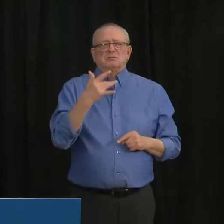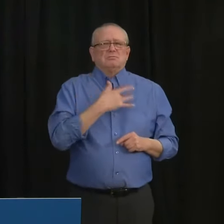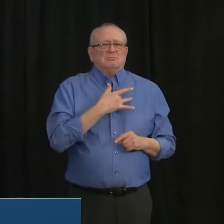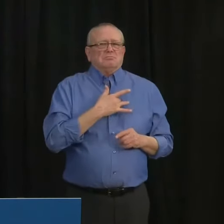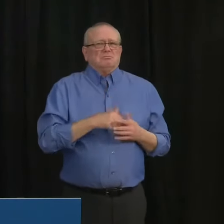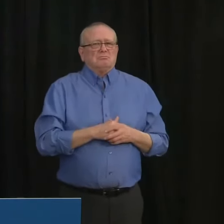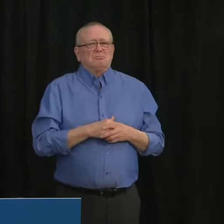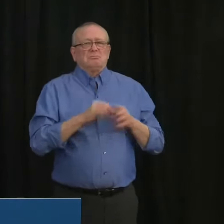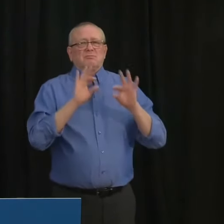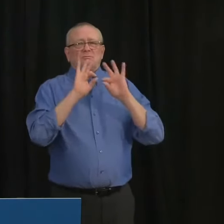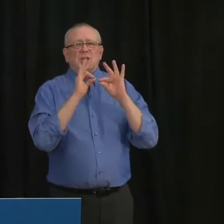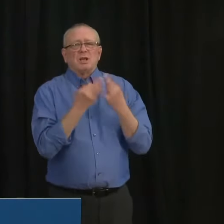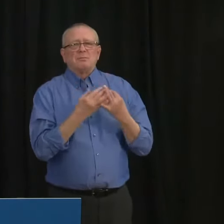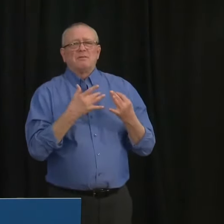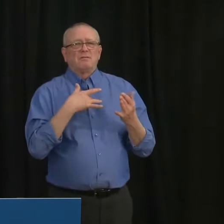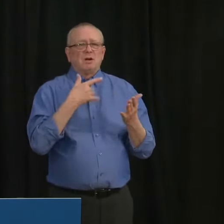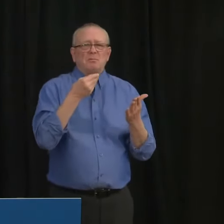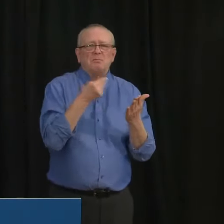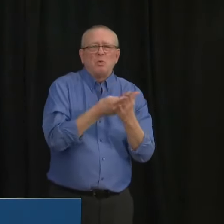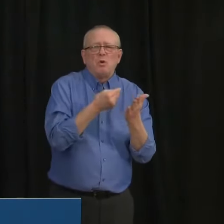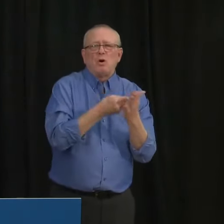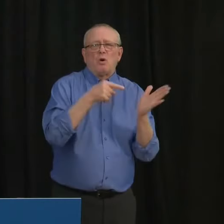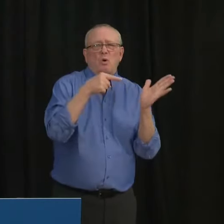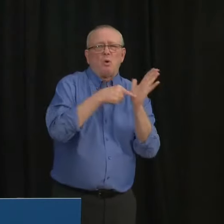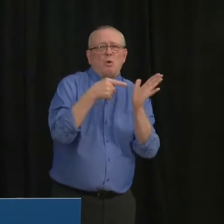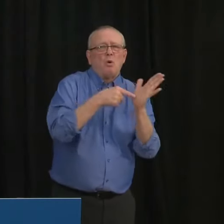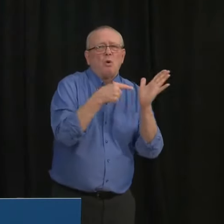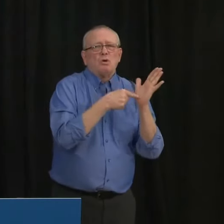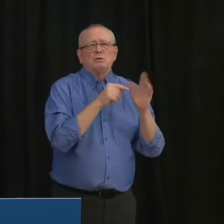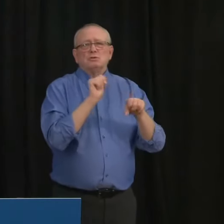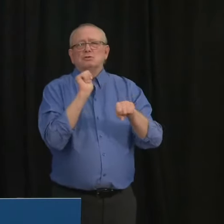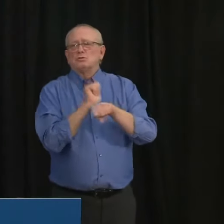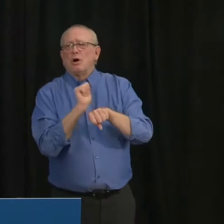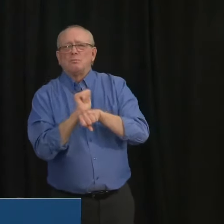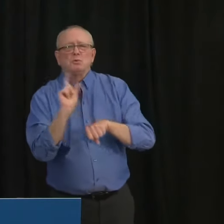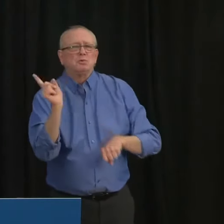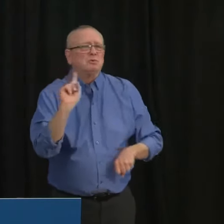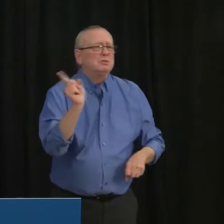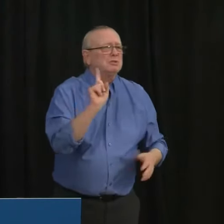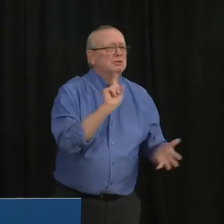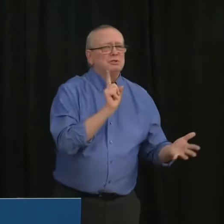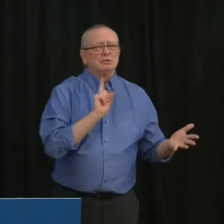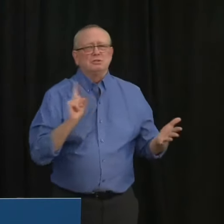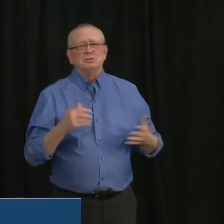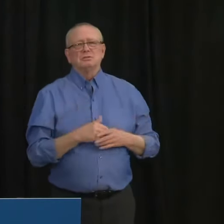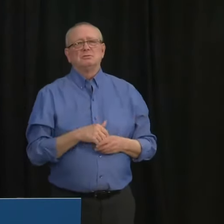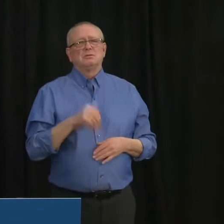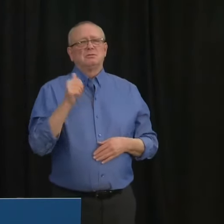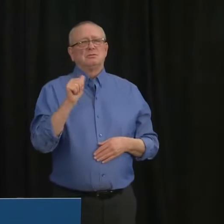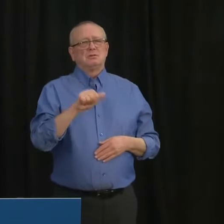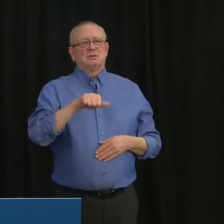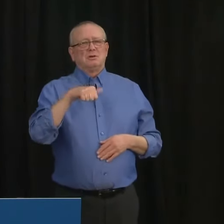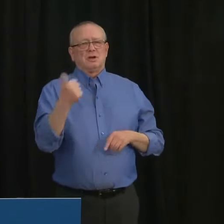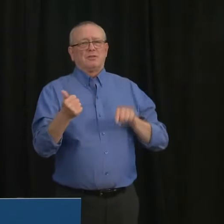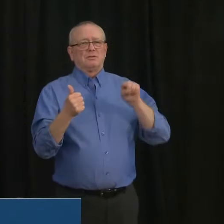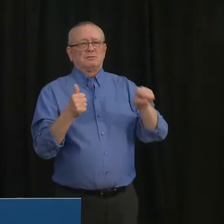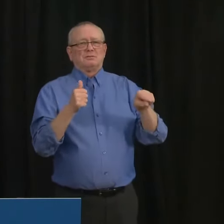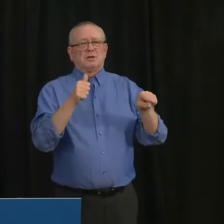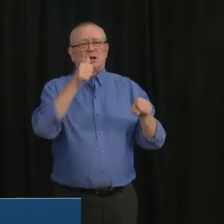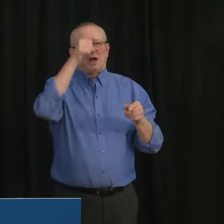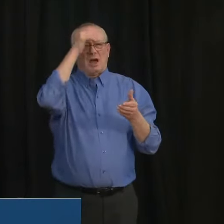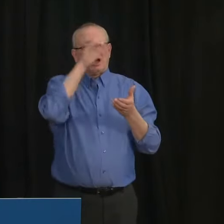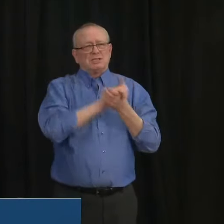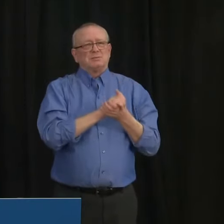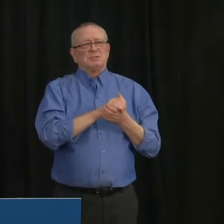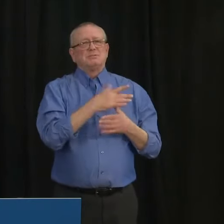job is unknown. Another spoke of her husband who had taken his own life as he faced the extreme